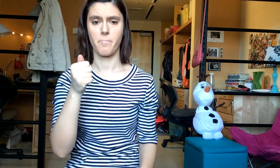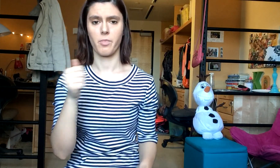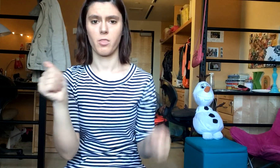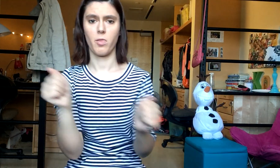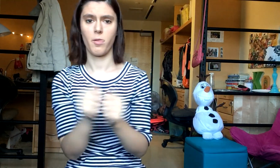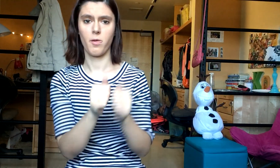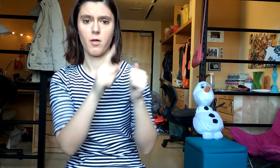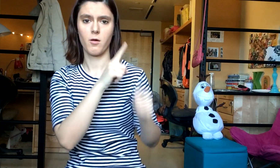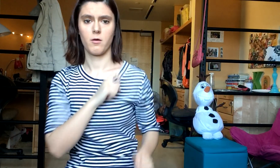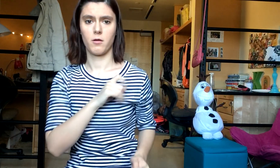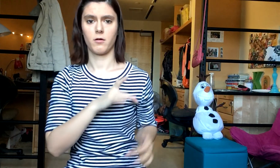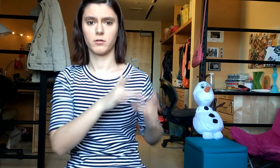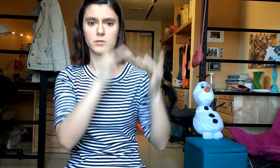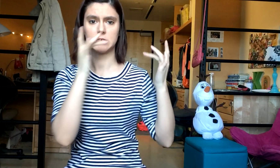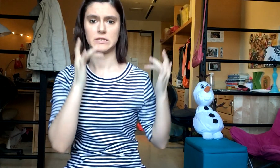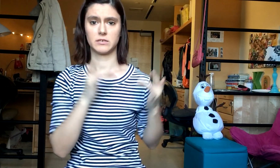With an ugly heart